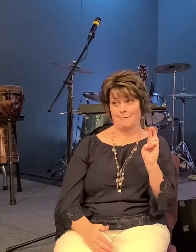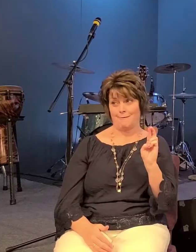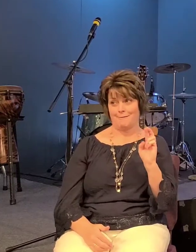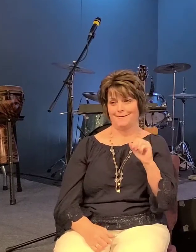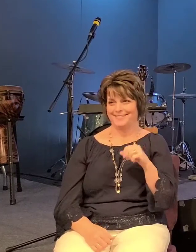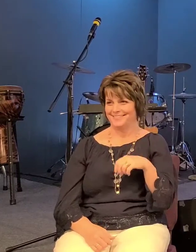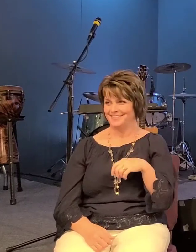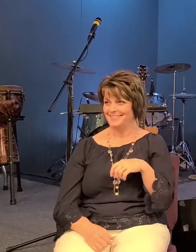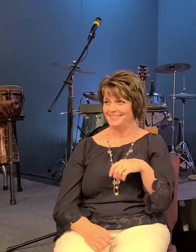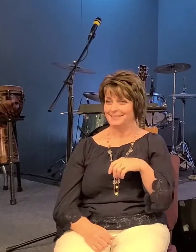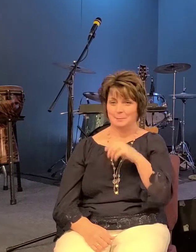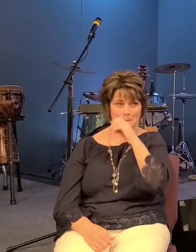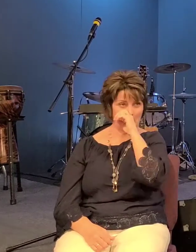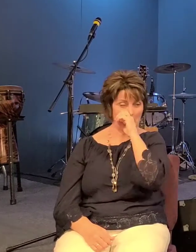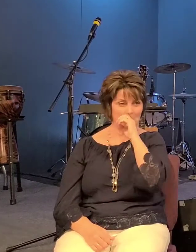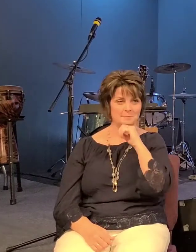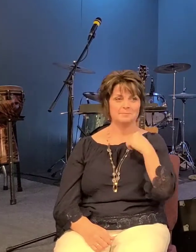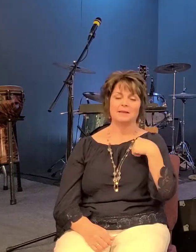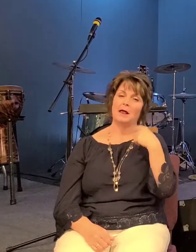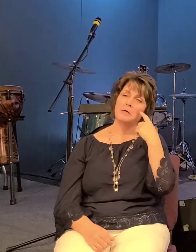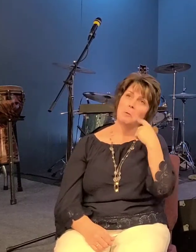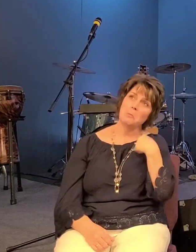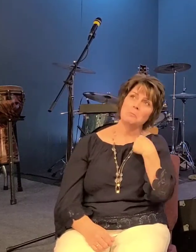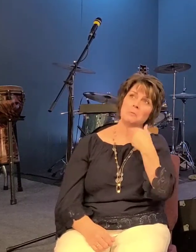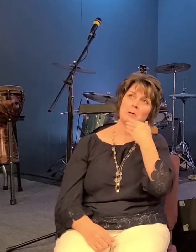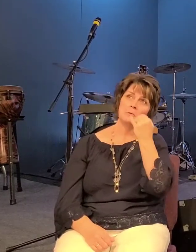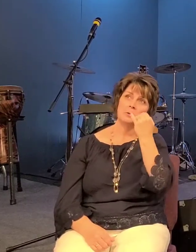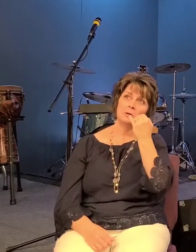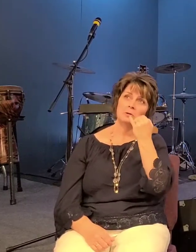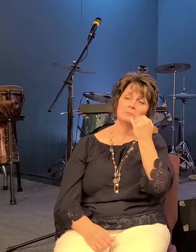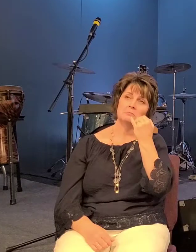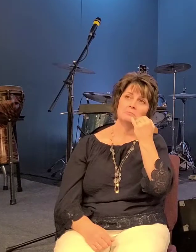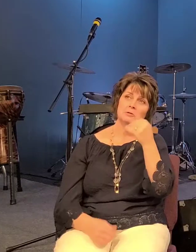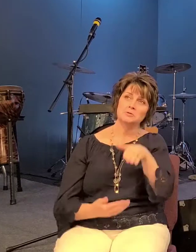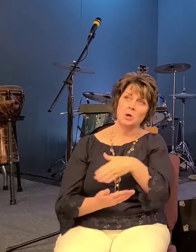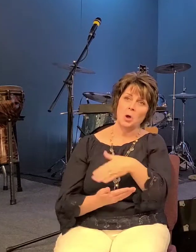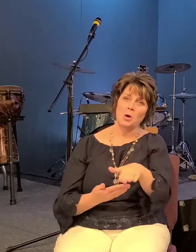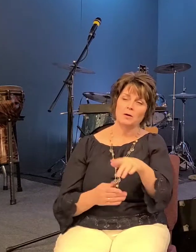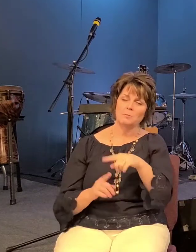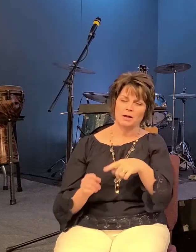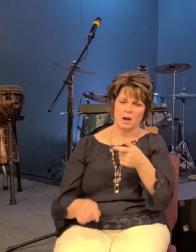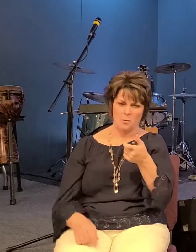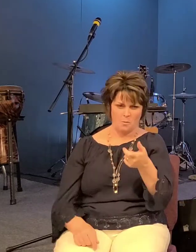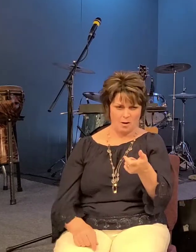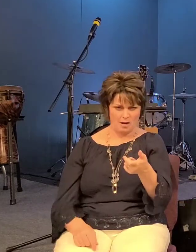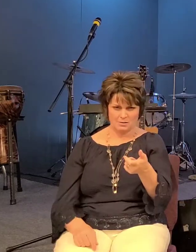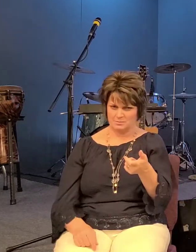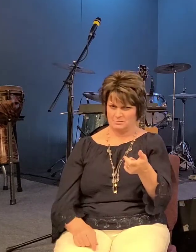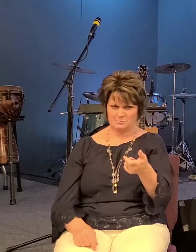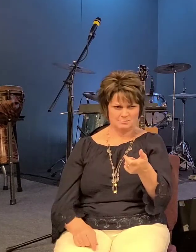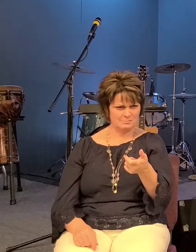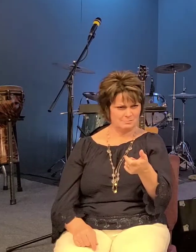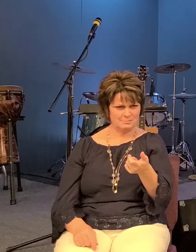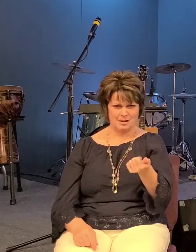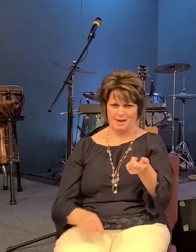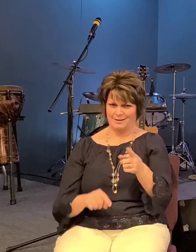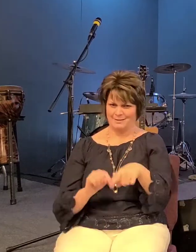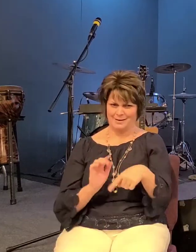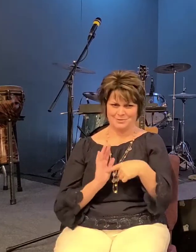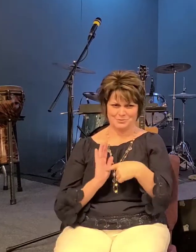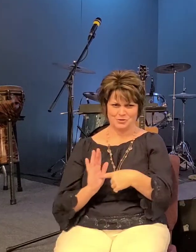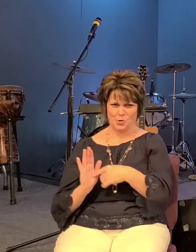song like for an intro to kind of get everybody's attention but then i i was watching the videos like i i can't show that in church